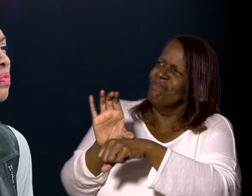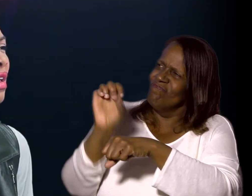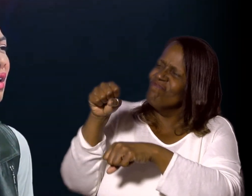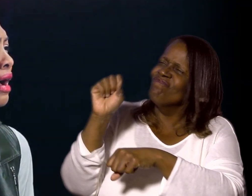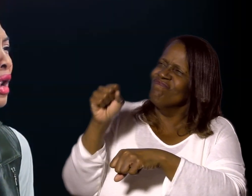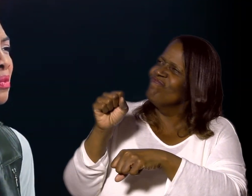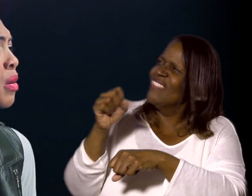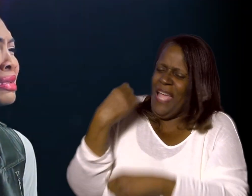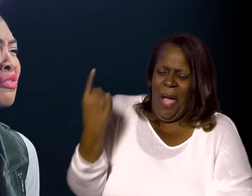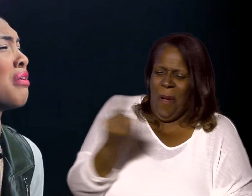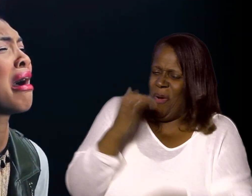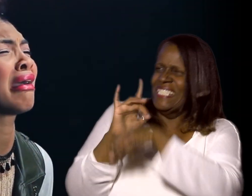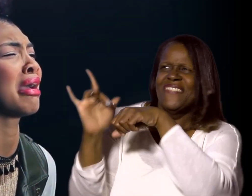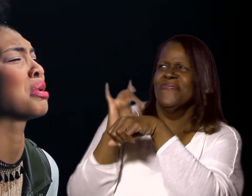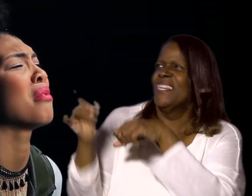God, I'm always available